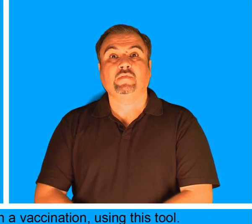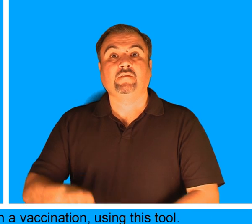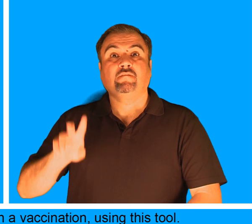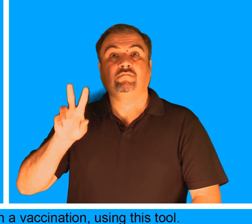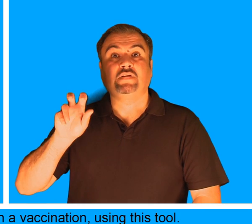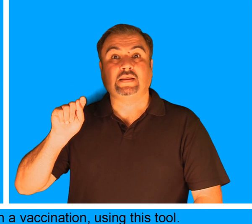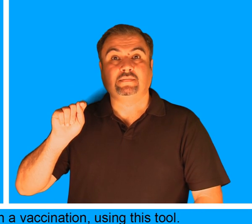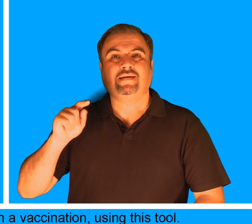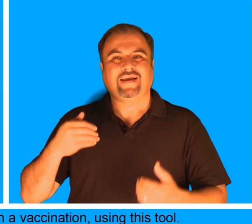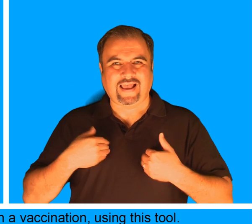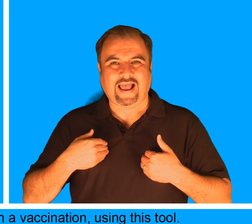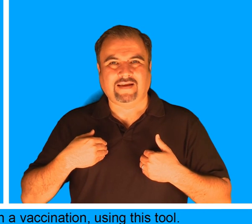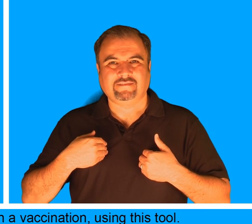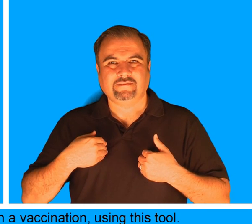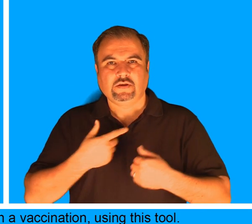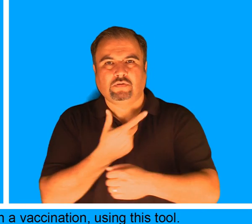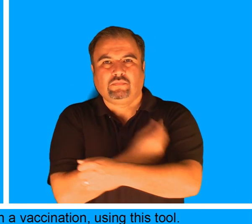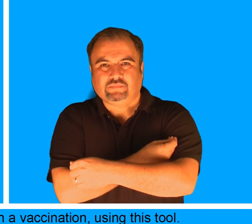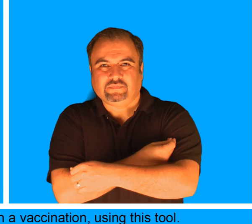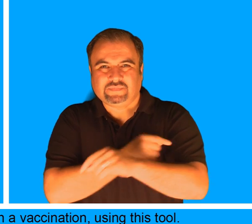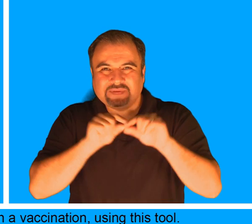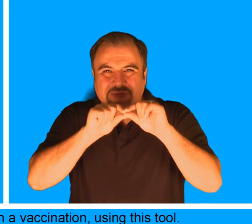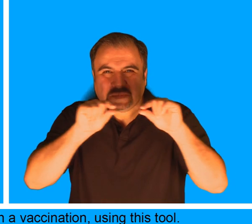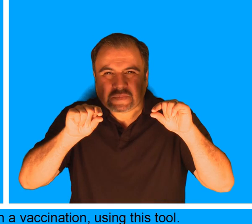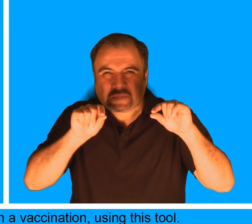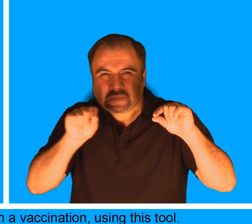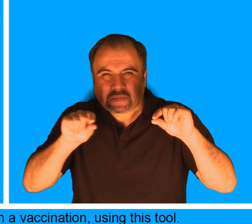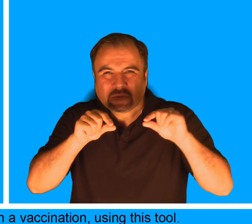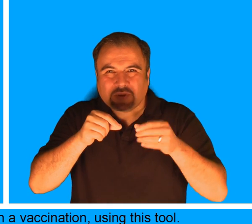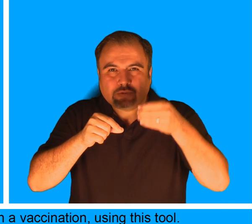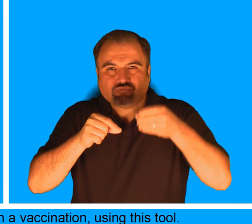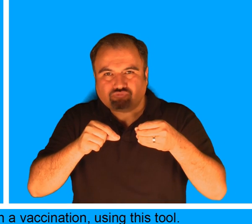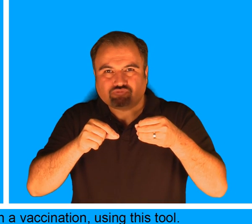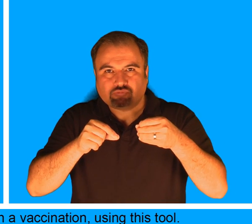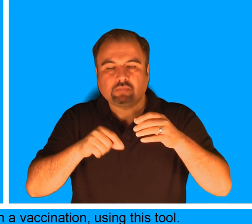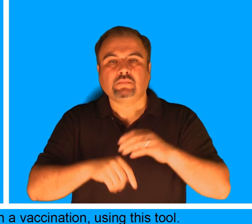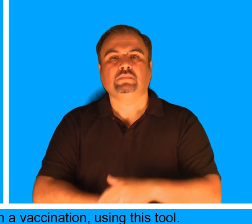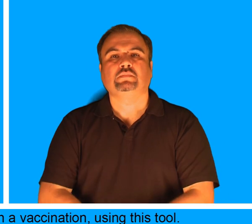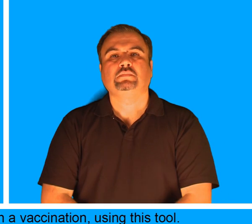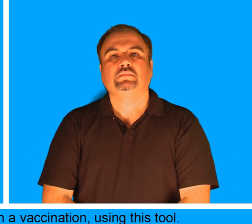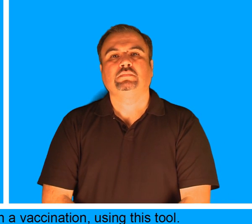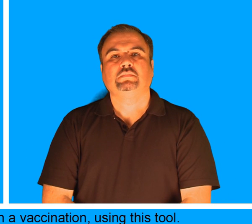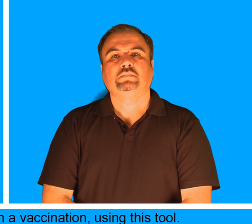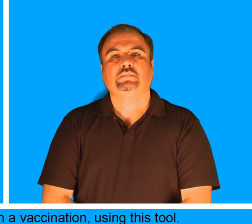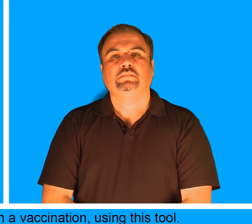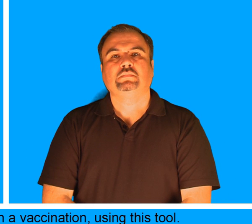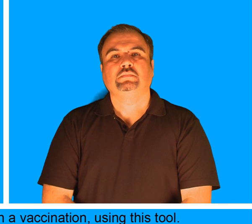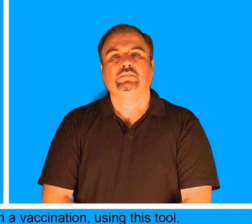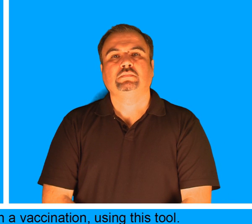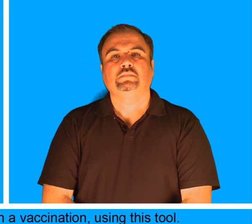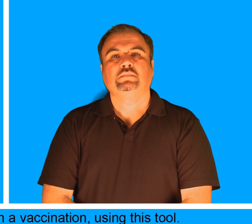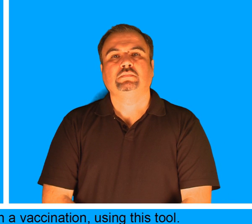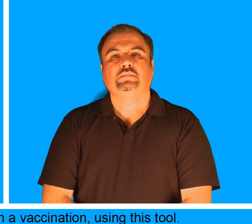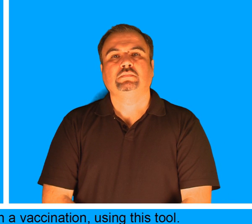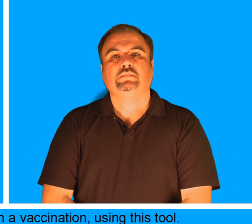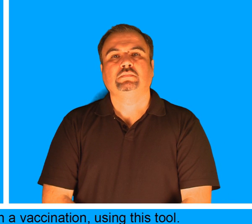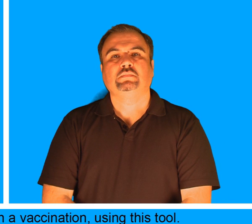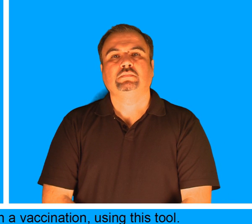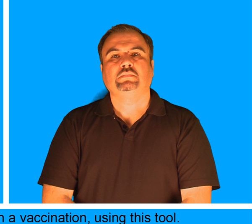The vet will inject the dog with a vaccination using this tool. The vaccination may also be called an injection or a shot. The shot protects